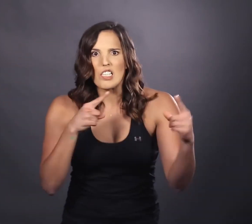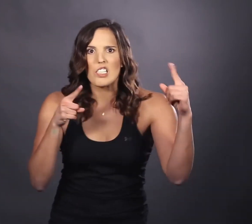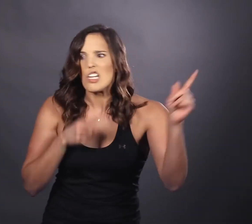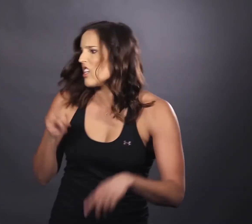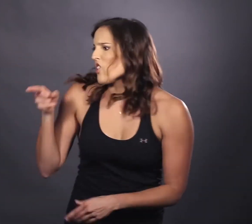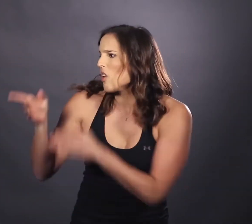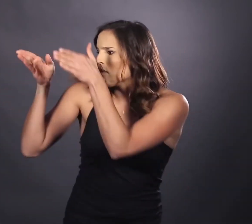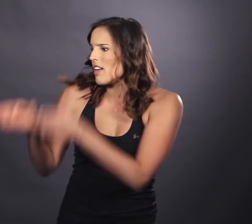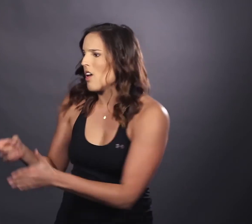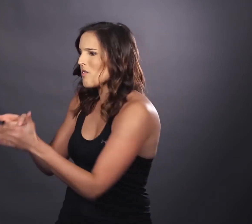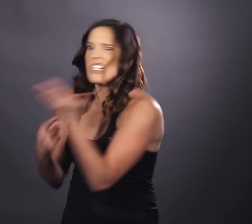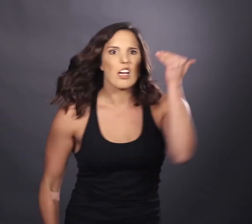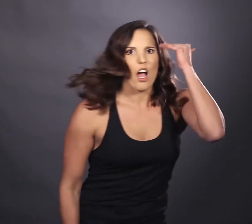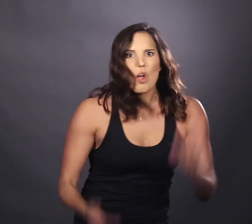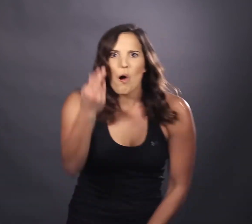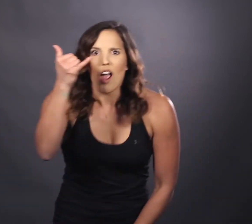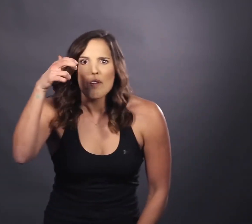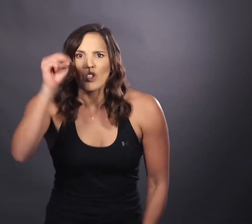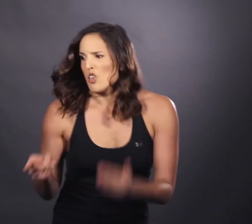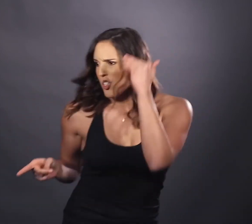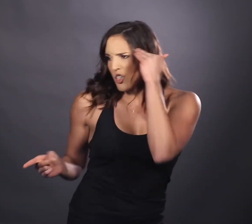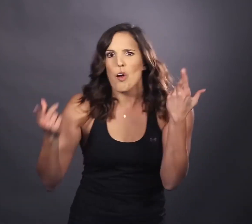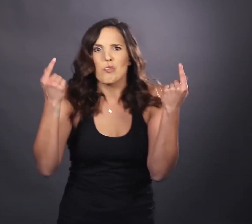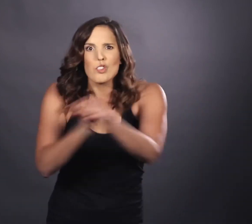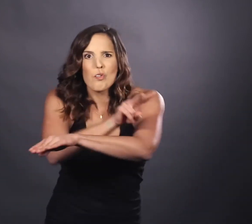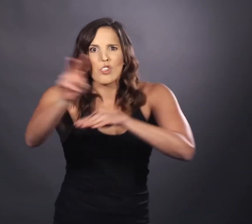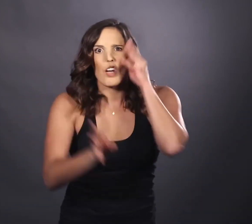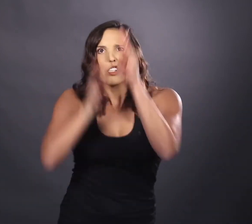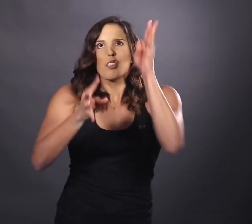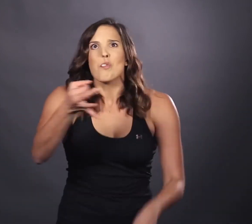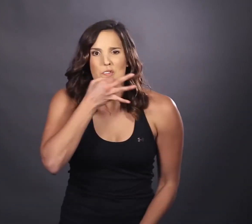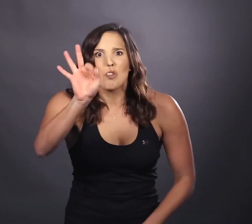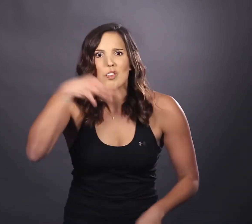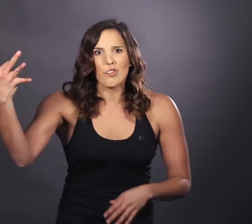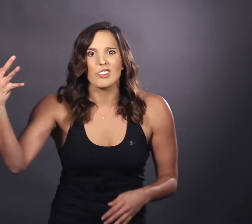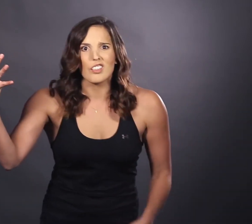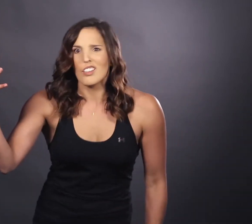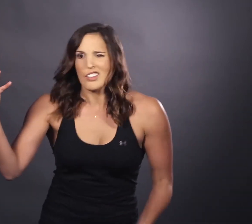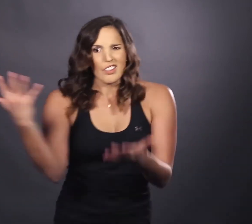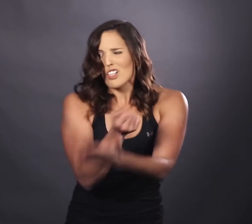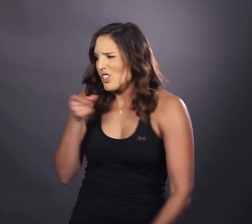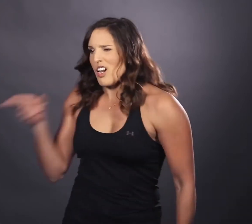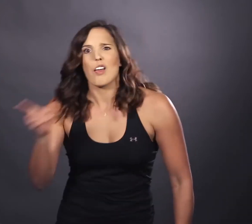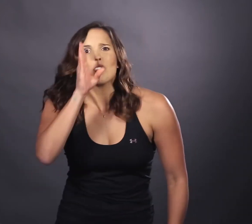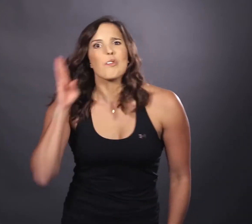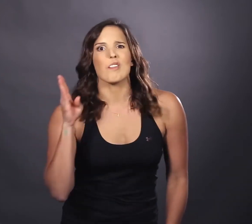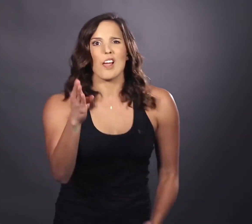succeed, there's someone else we need I know, Hamilton Sir, he knows what to do in a trench, ingenuitive and fluent in French I mean, Hamilton Sir, you're gonna have to use him